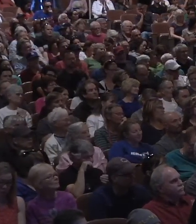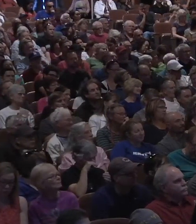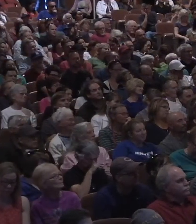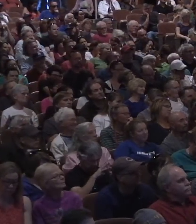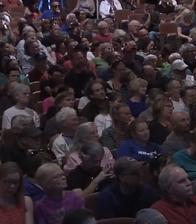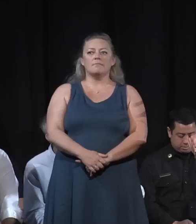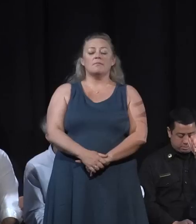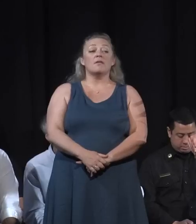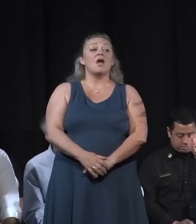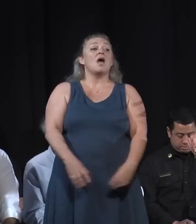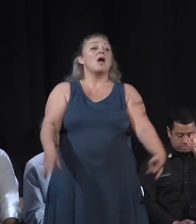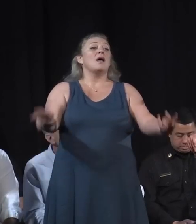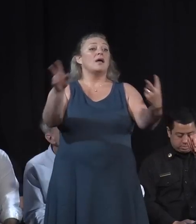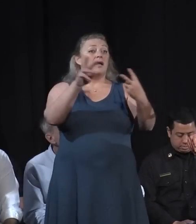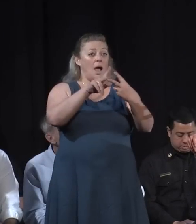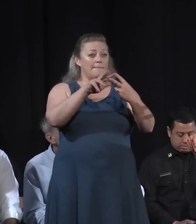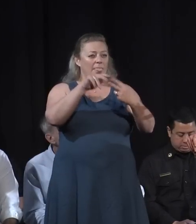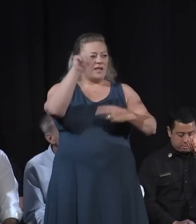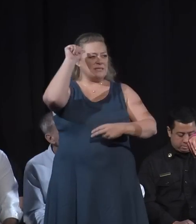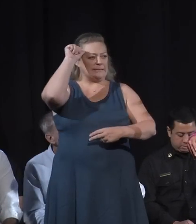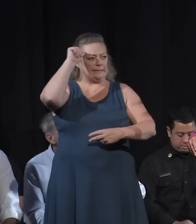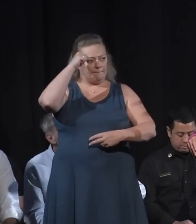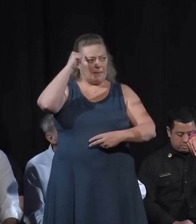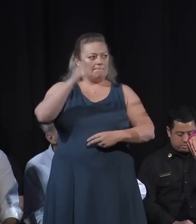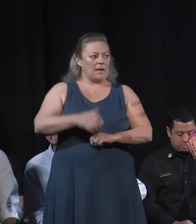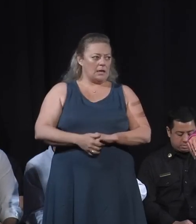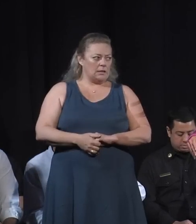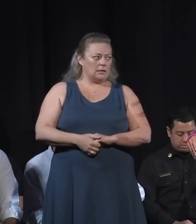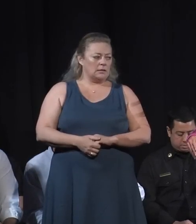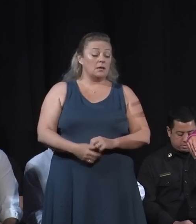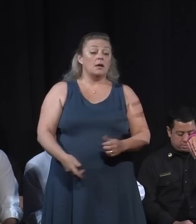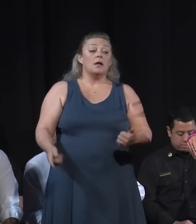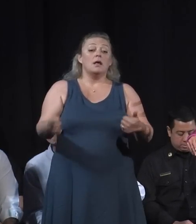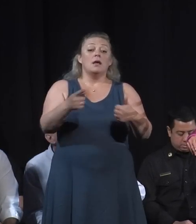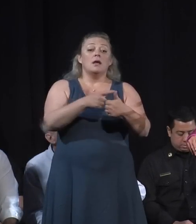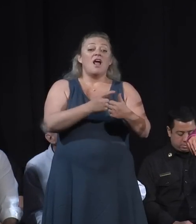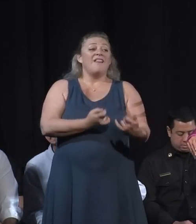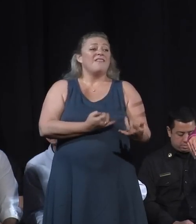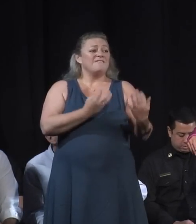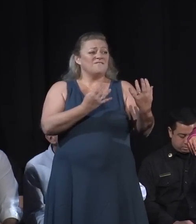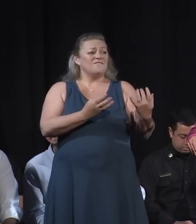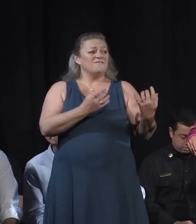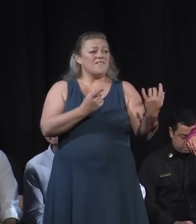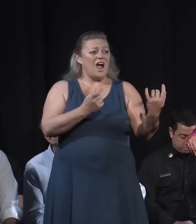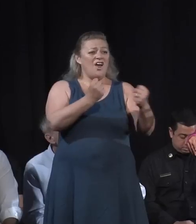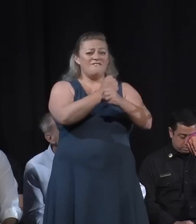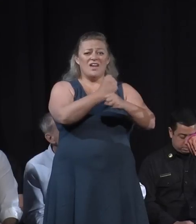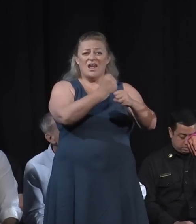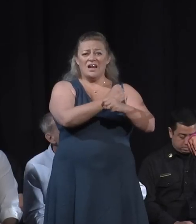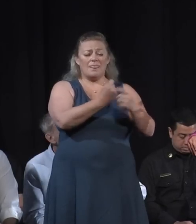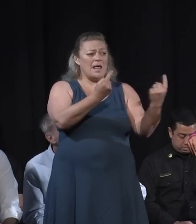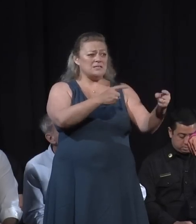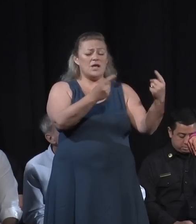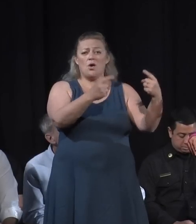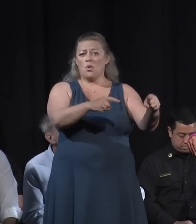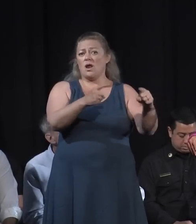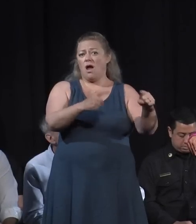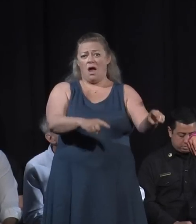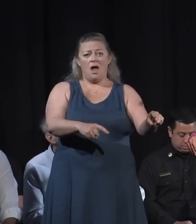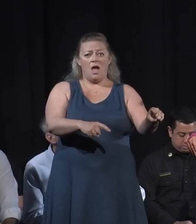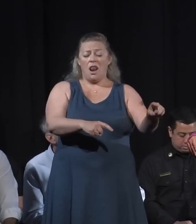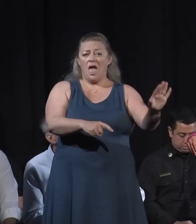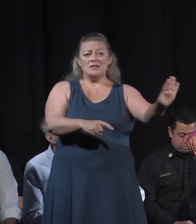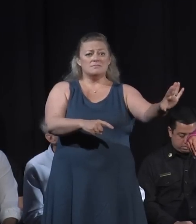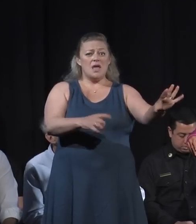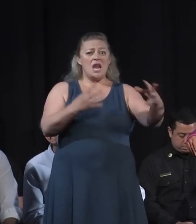A couple things to keep in mind. The fire fighting that's been going on has been absolutely nothing short of